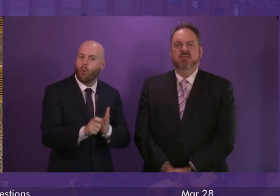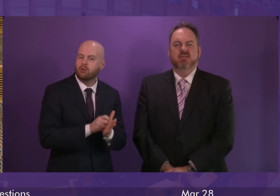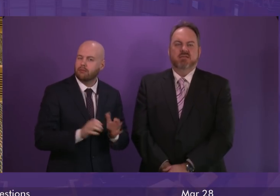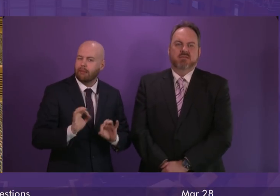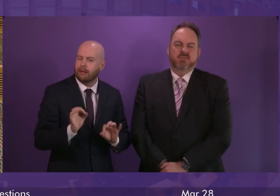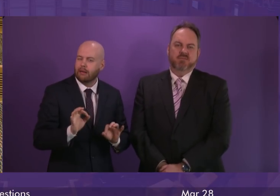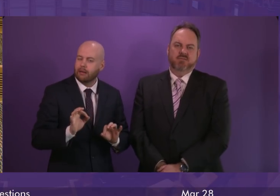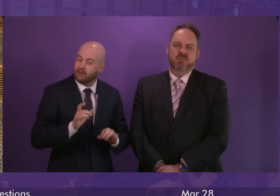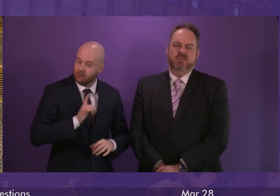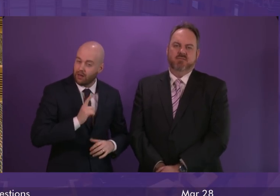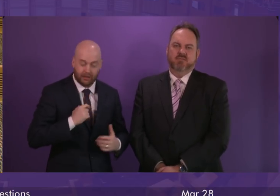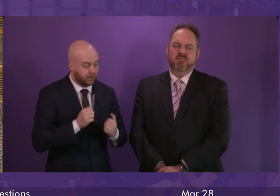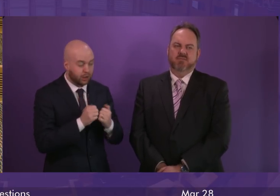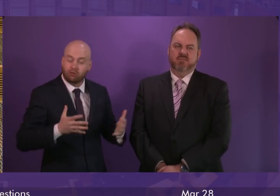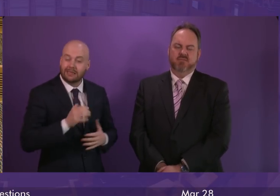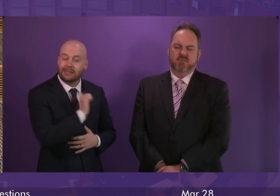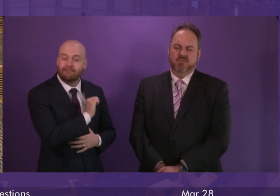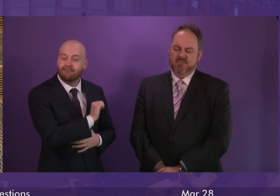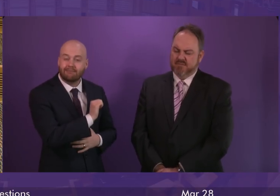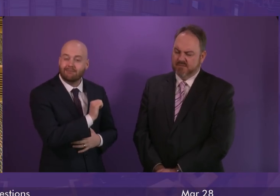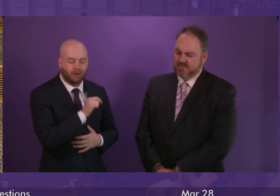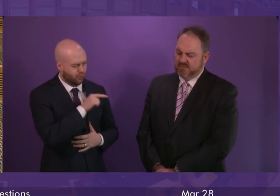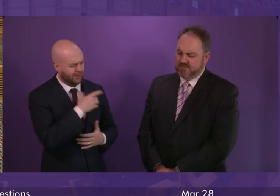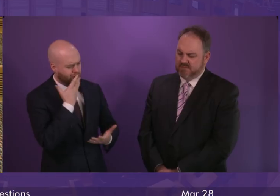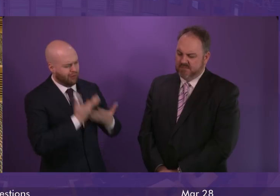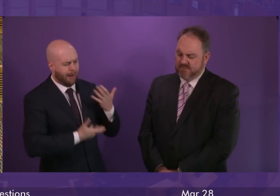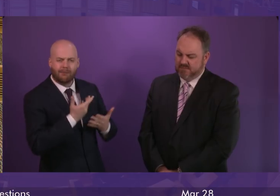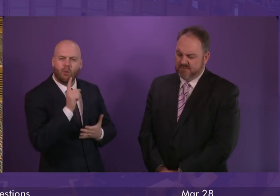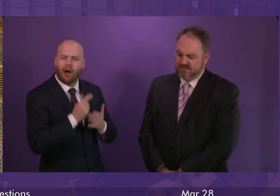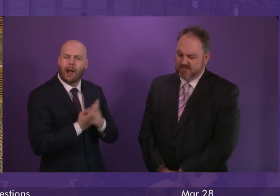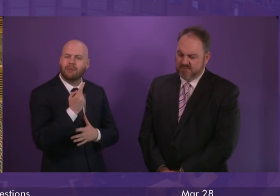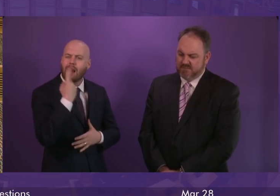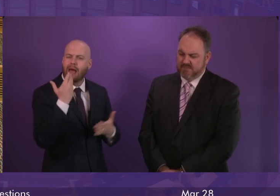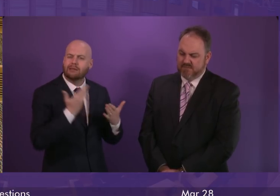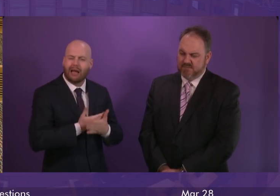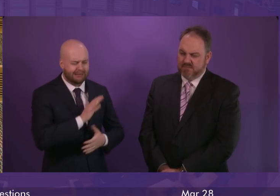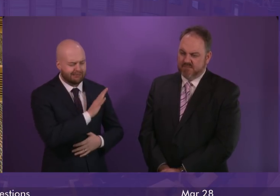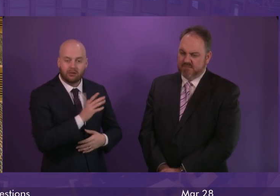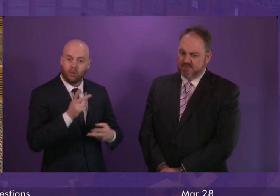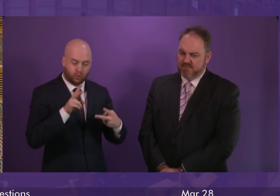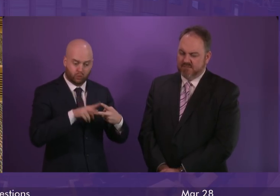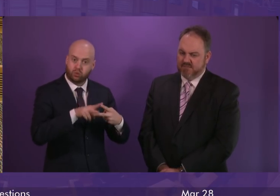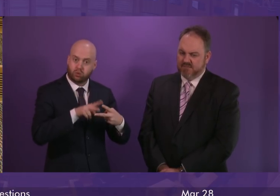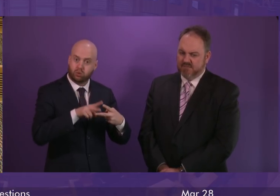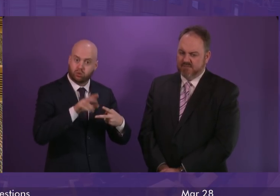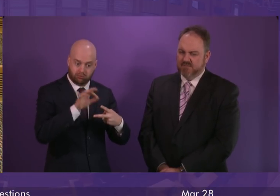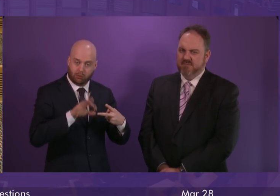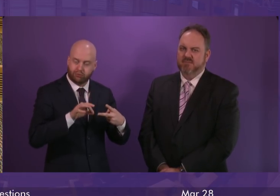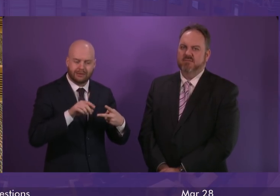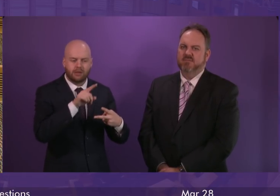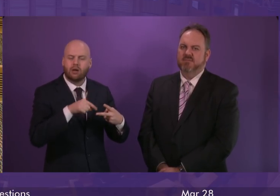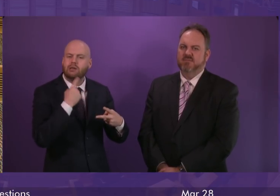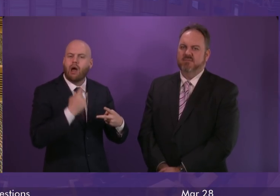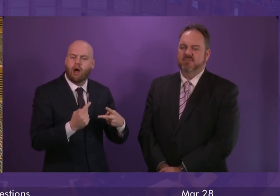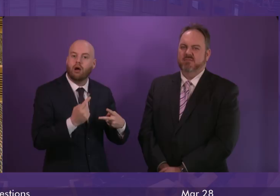Jackson Carlow in his characterisation of what happened last night because if you look at two of the options, yes, a customs union alone, but also